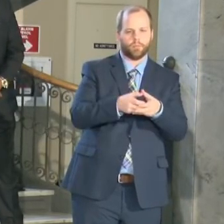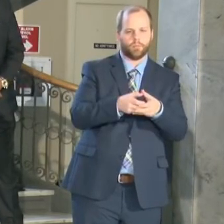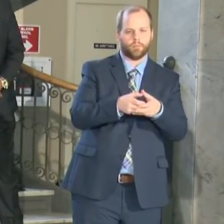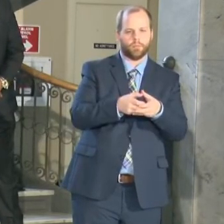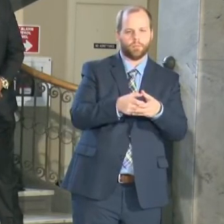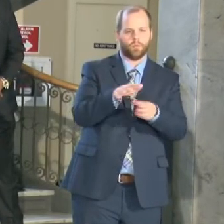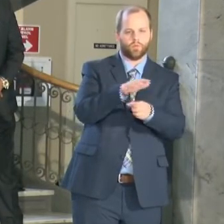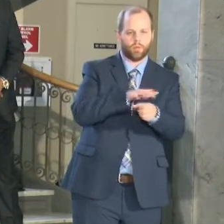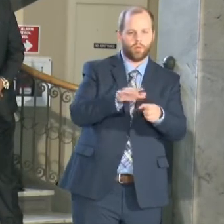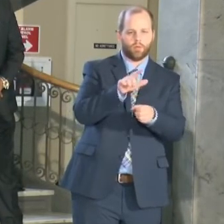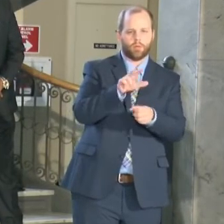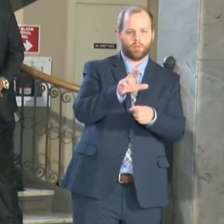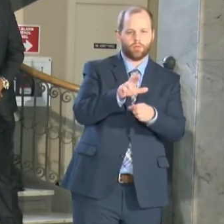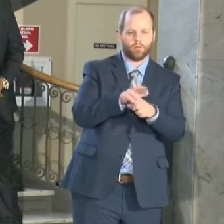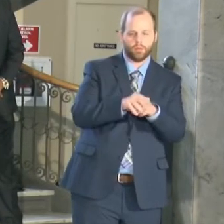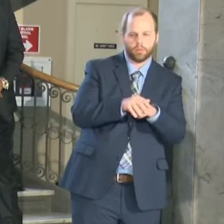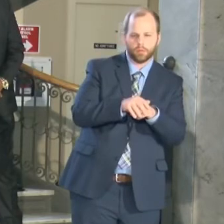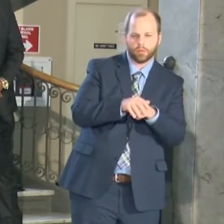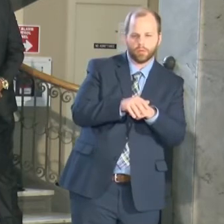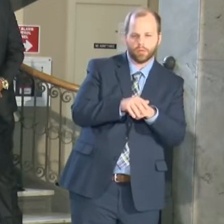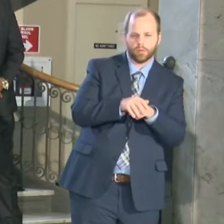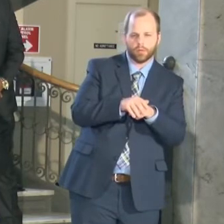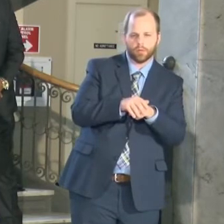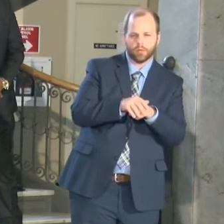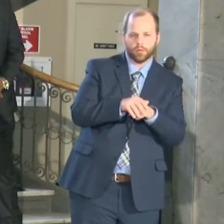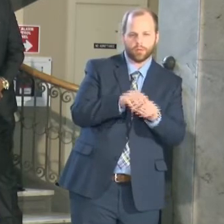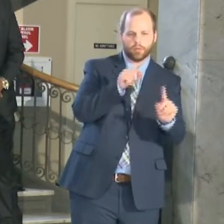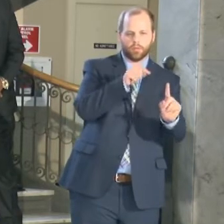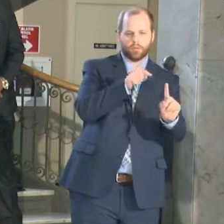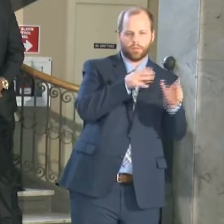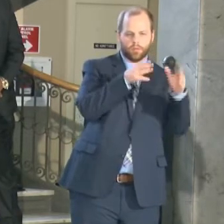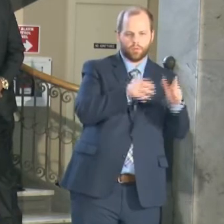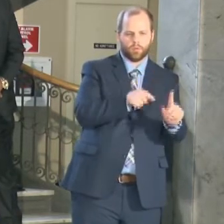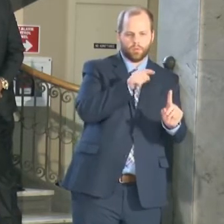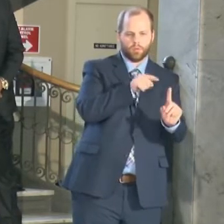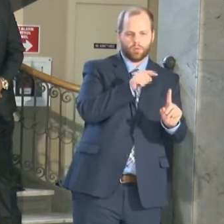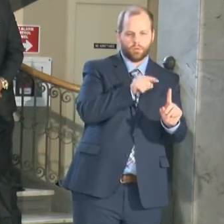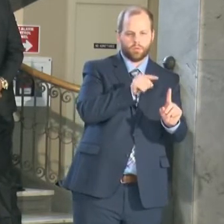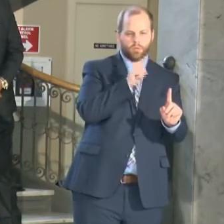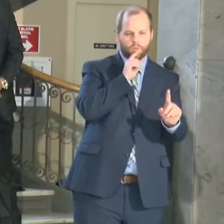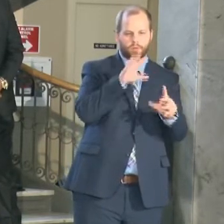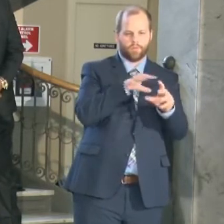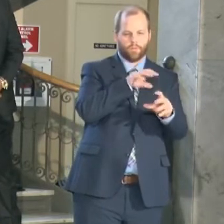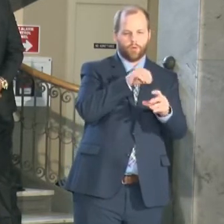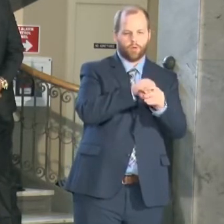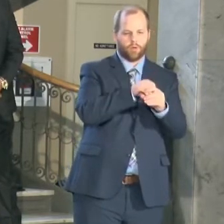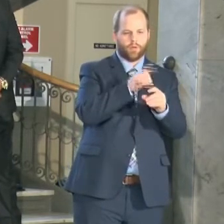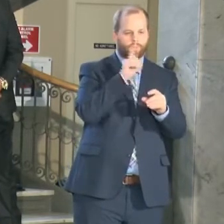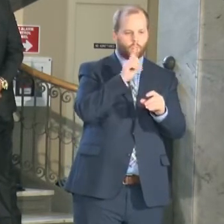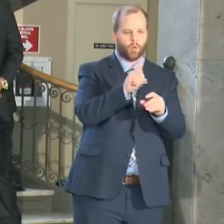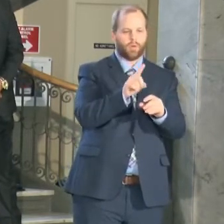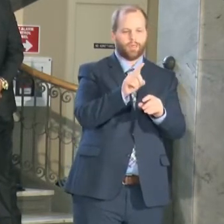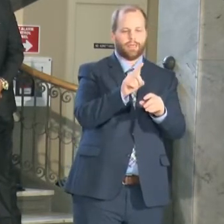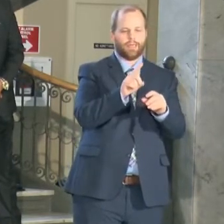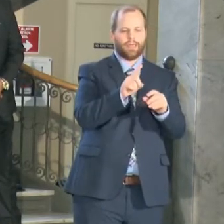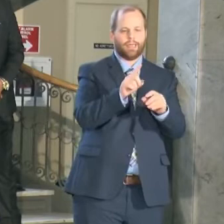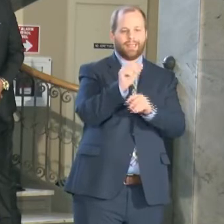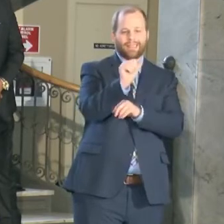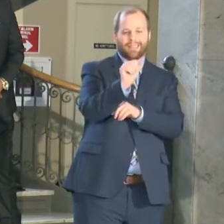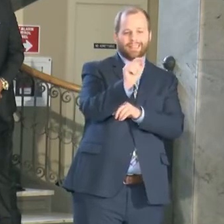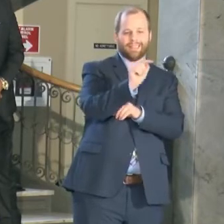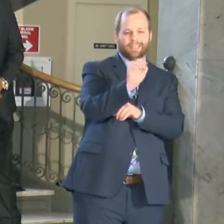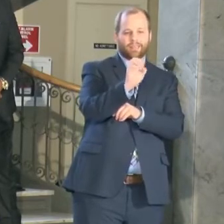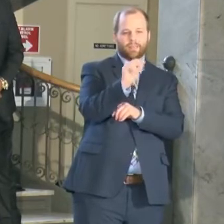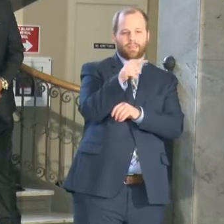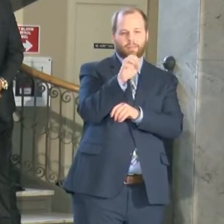very well respected um who's involved in an attempted car jacking on the ice in november in